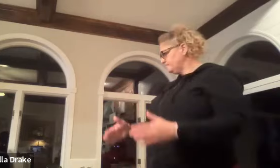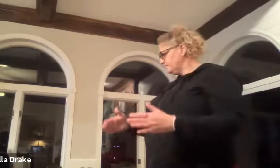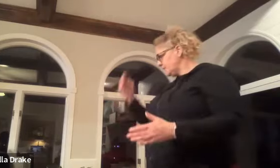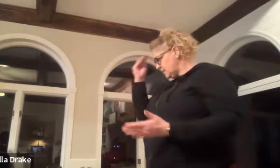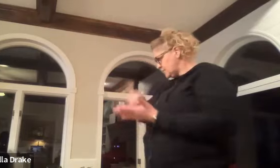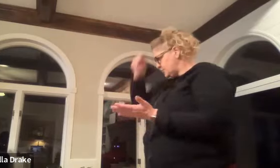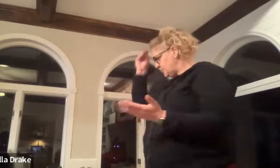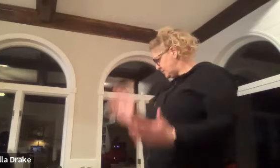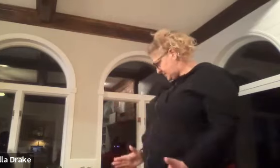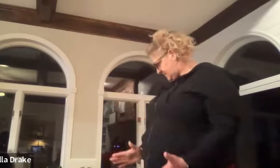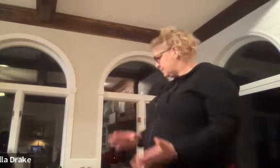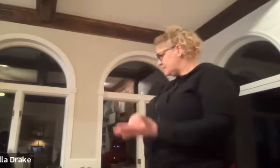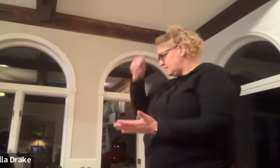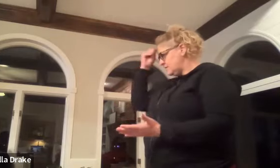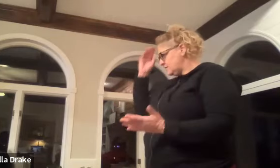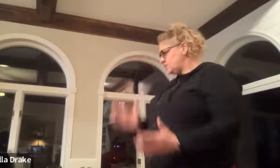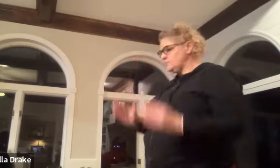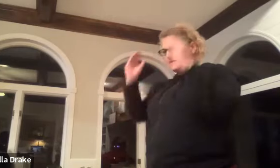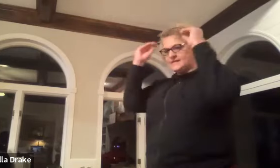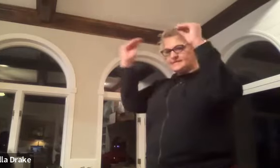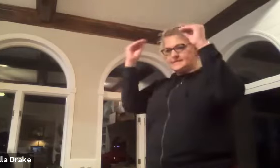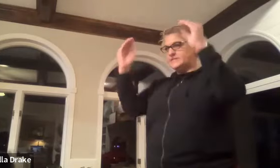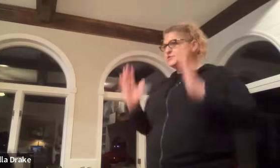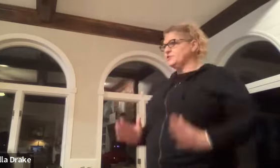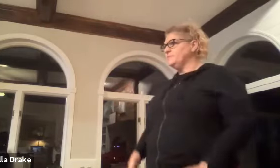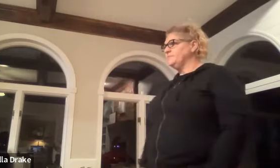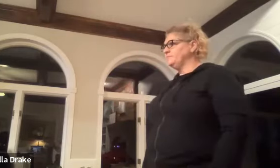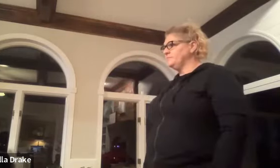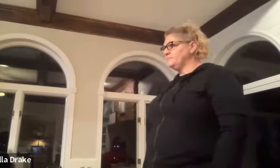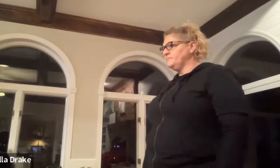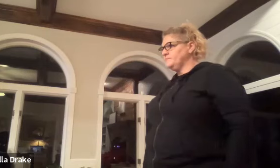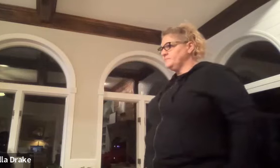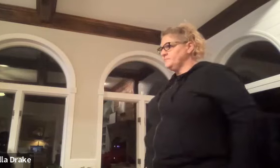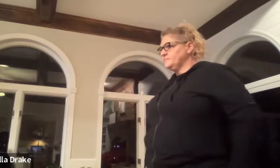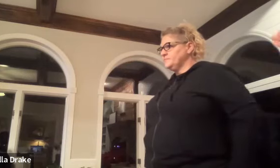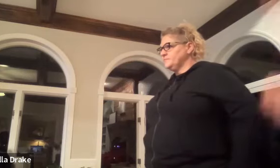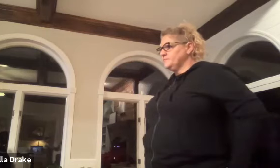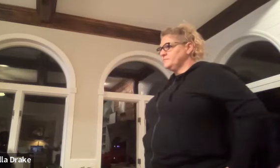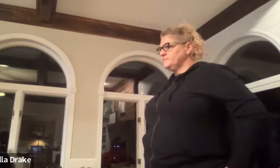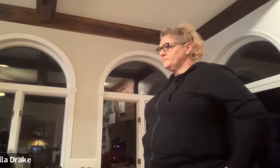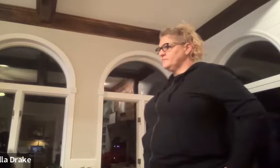a student student a teacher school makes me angry